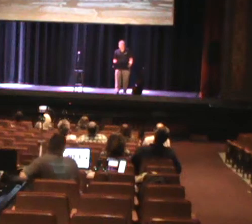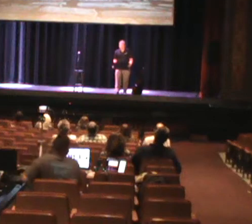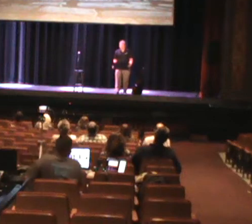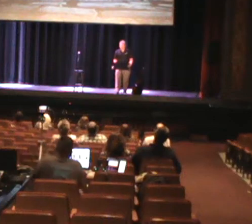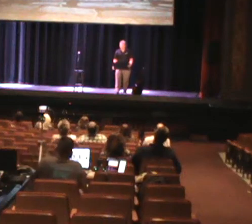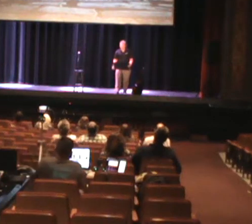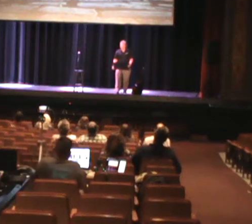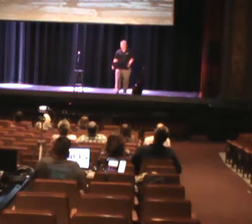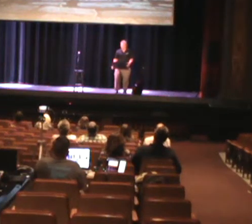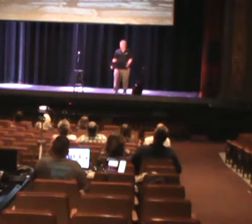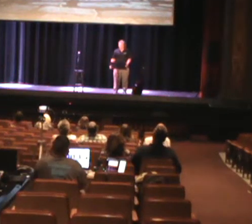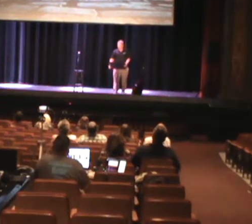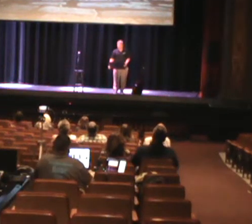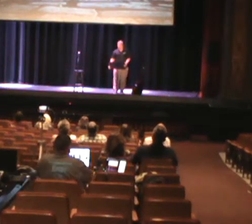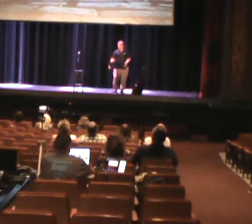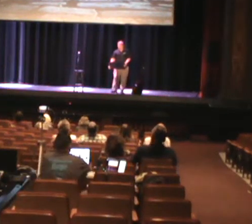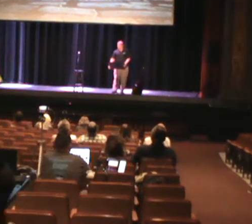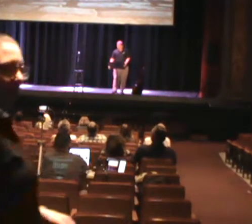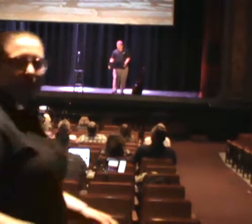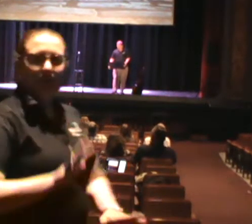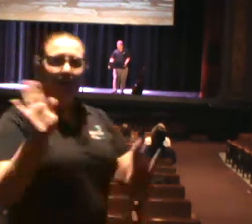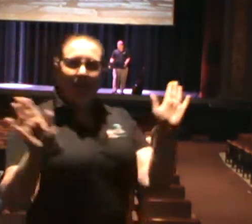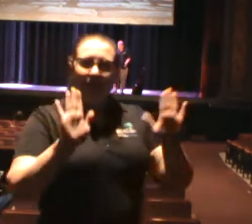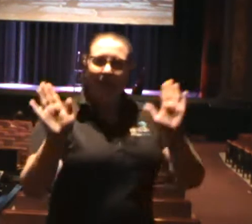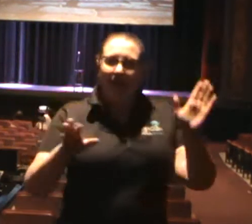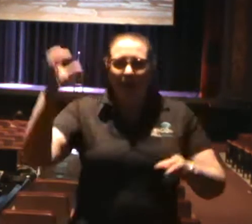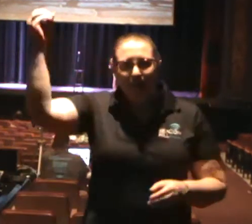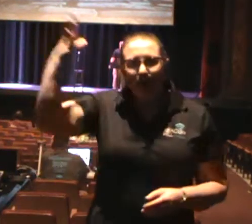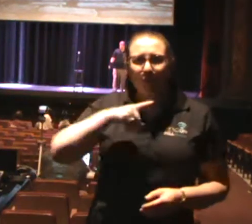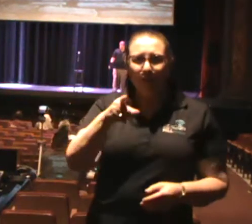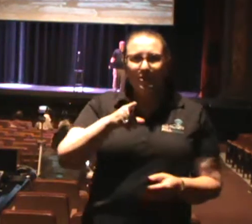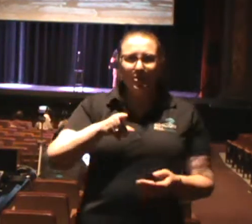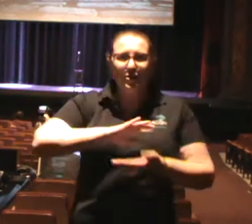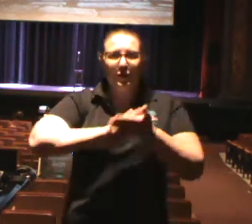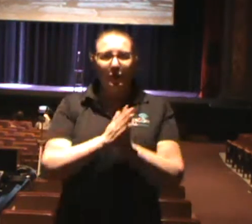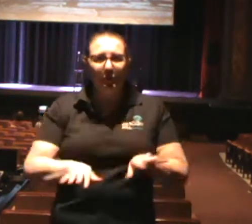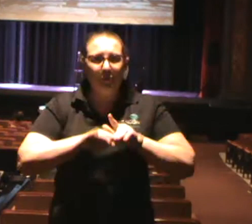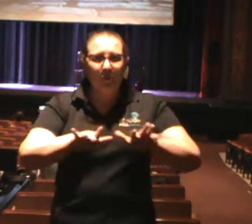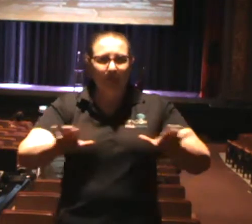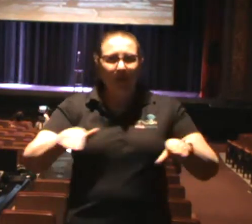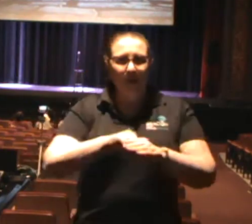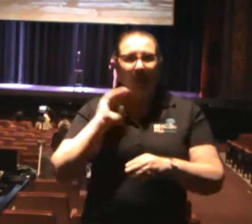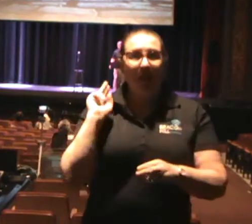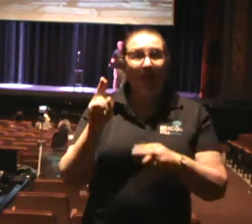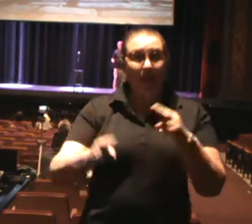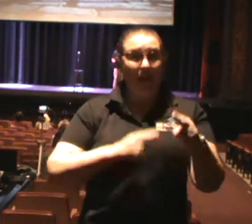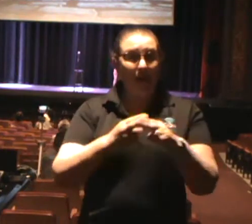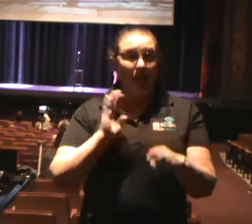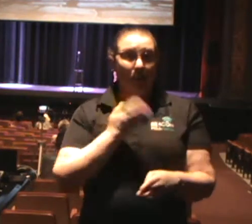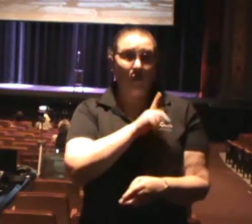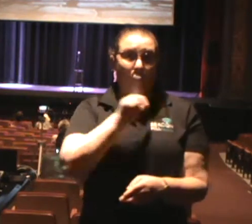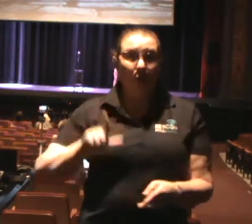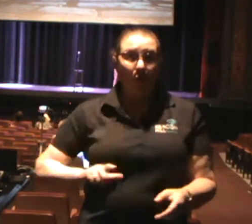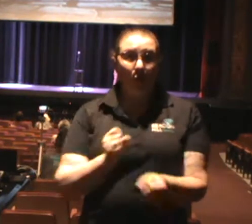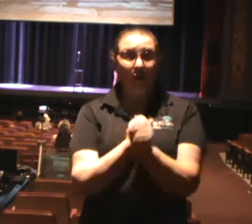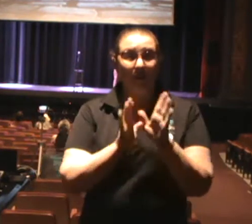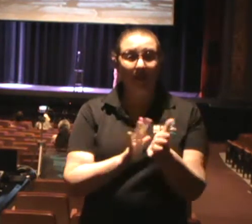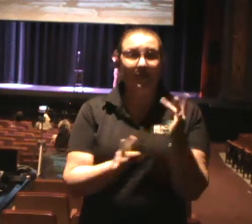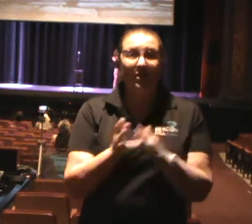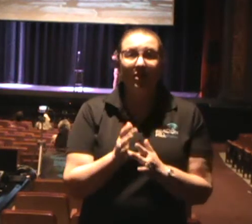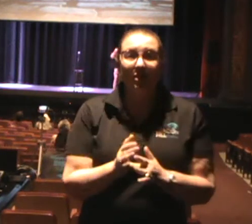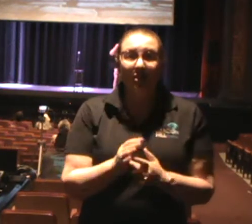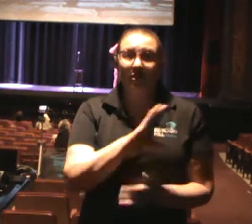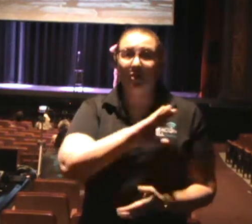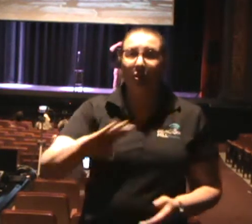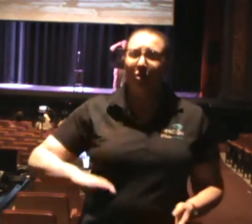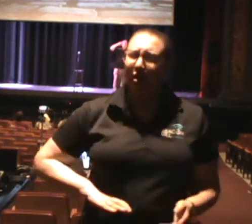All right, what's going on, Beacon Hill? How y'all doing today? Awesome. Hey, look, and a couple of people asked us, when are we getting